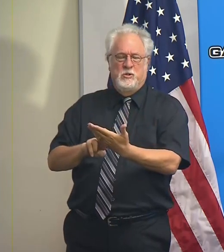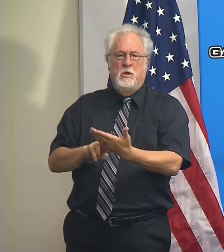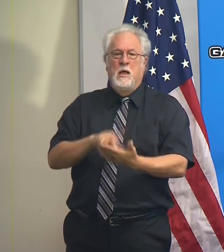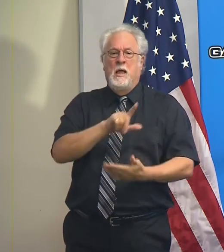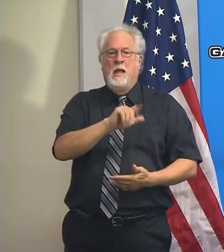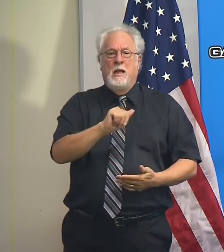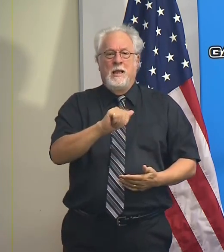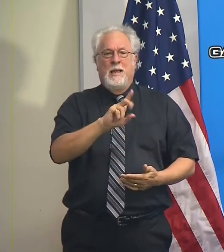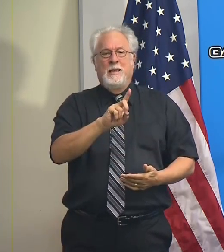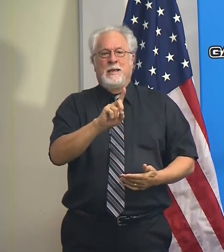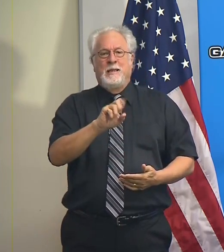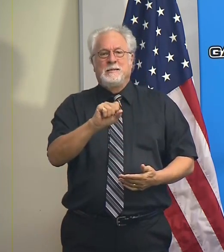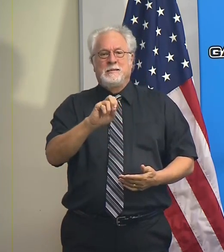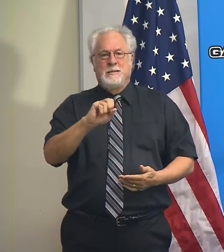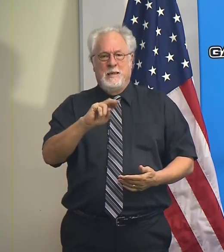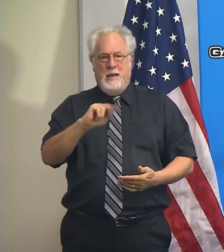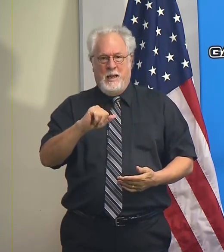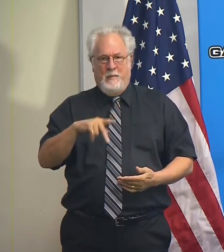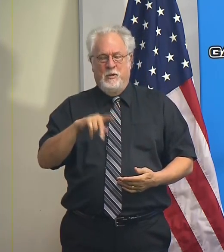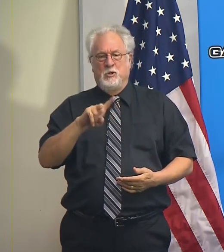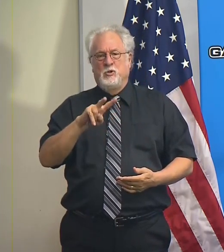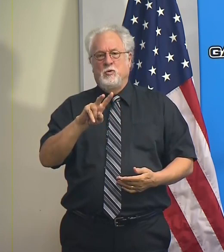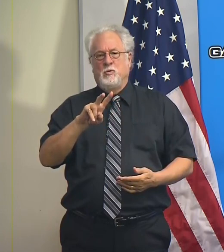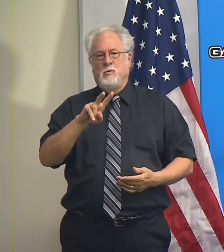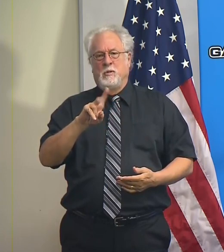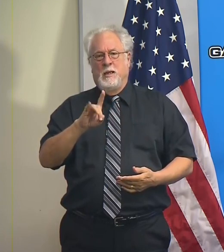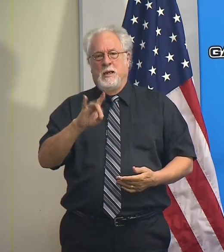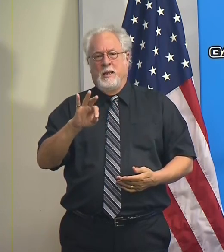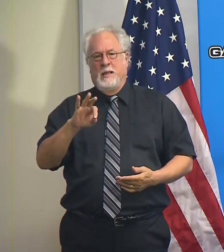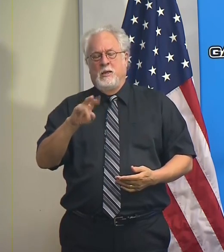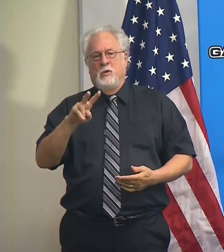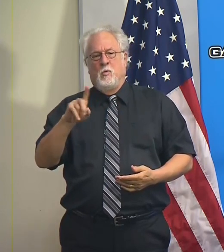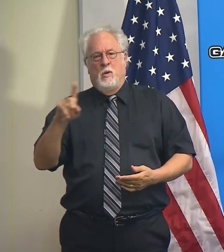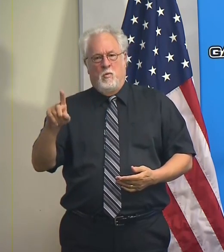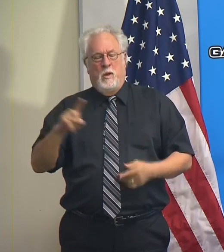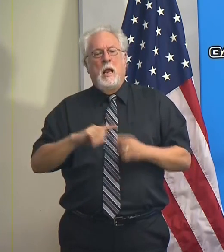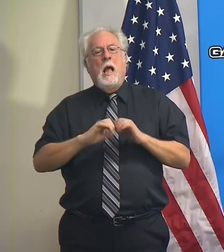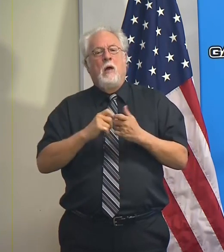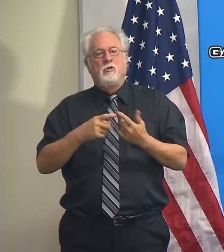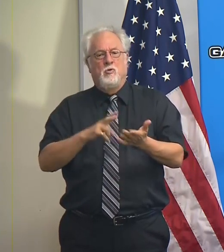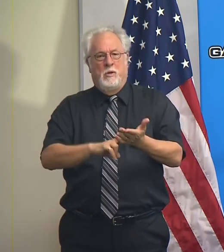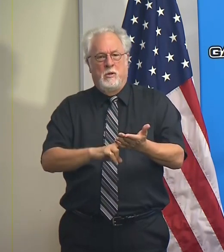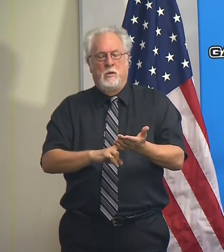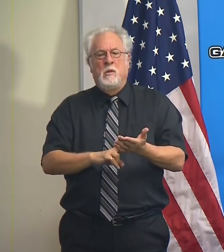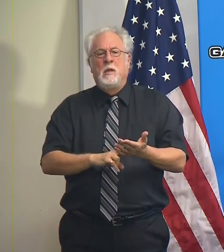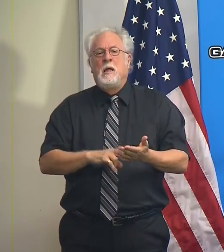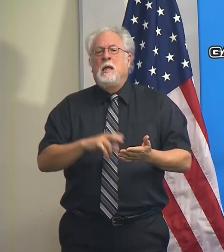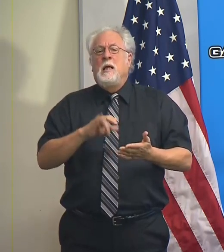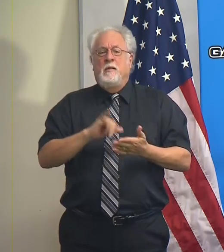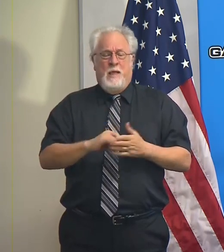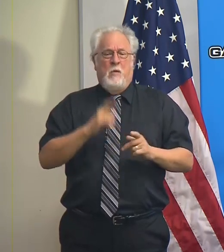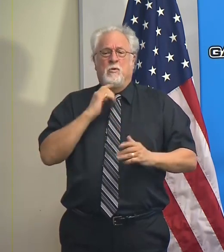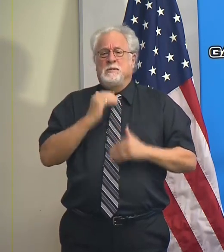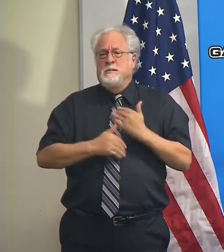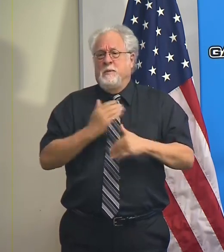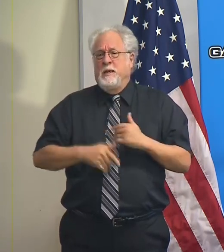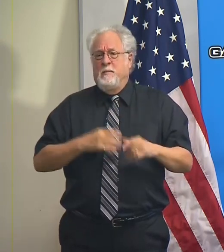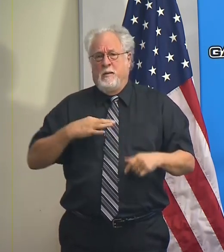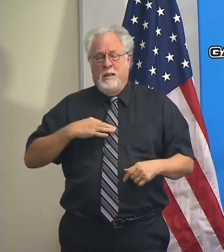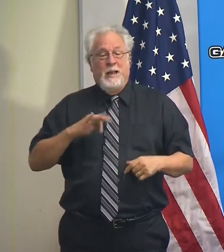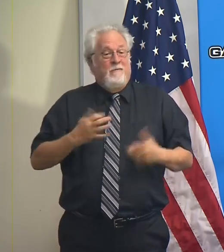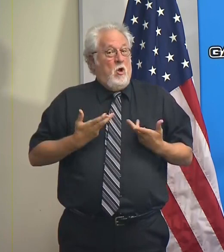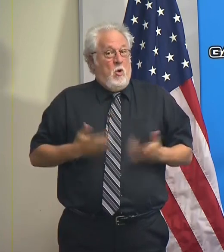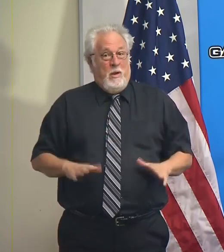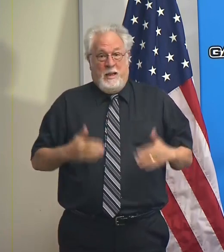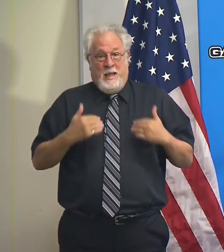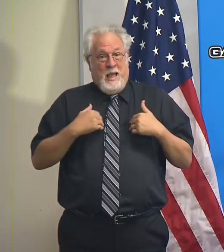LA DSNAP to 898211 for information on how to register. This will speed your application, and please remember, if you're